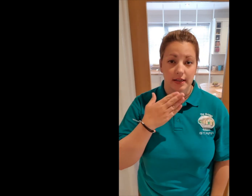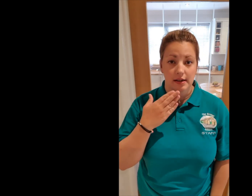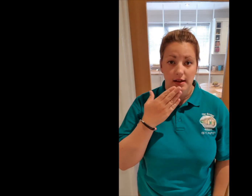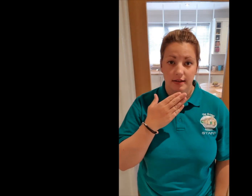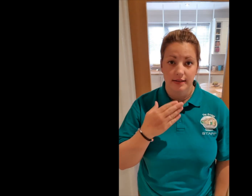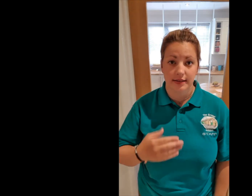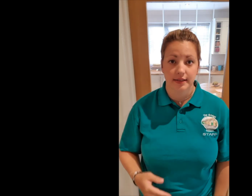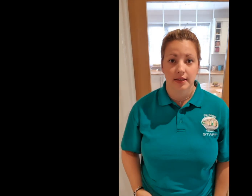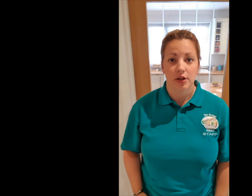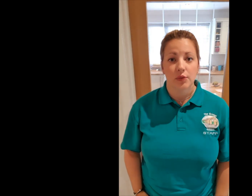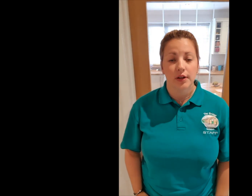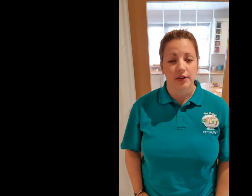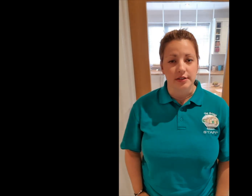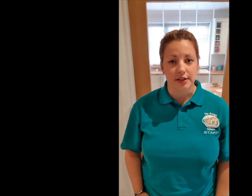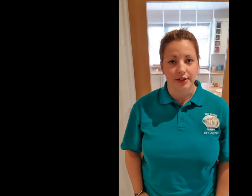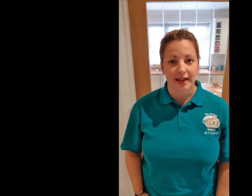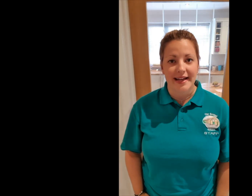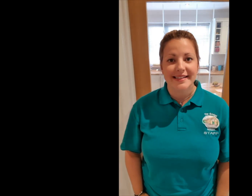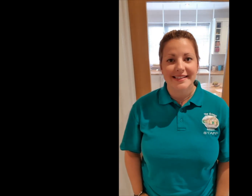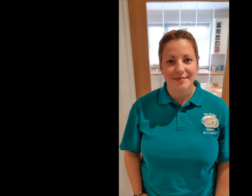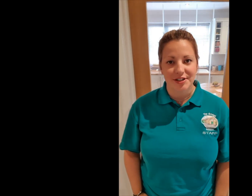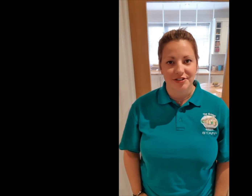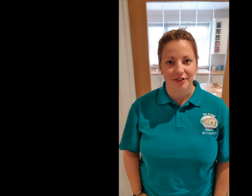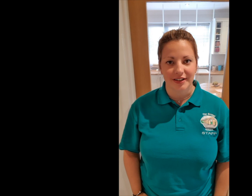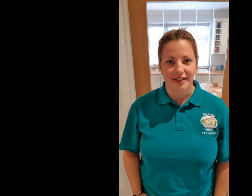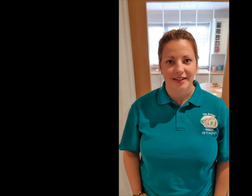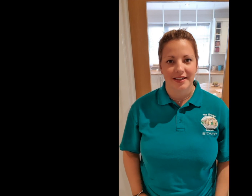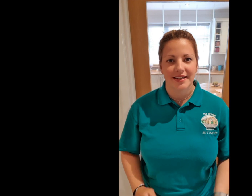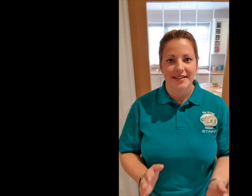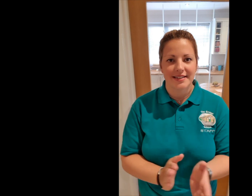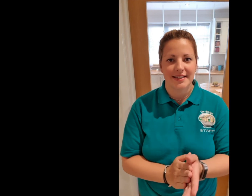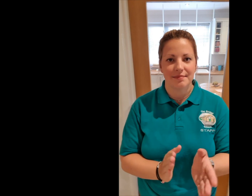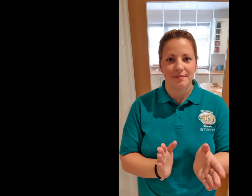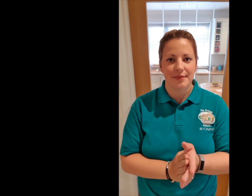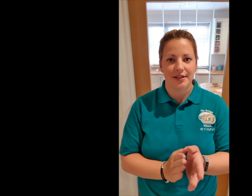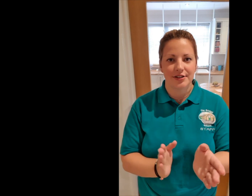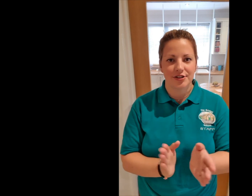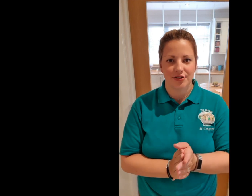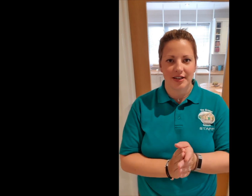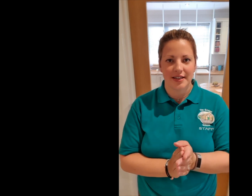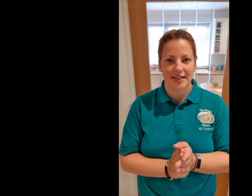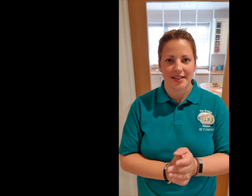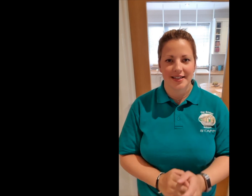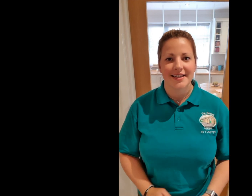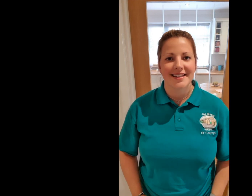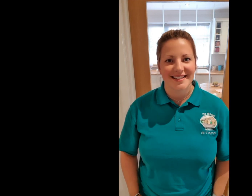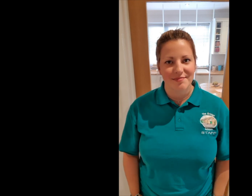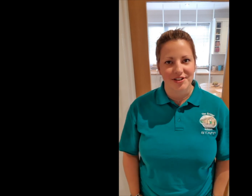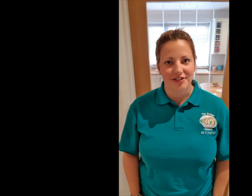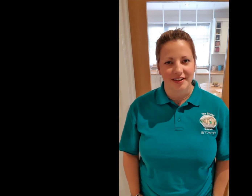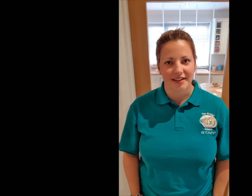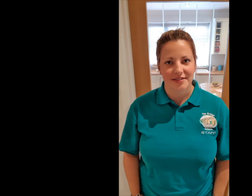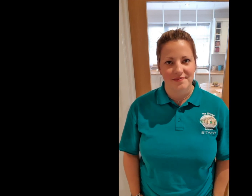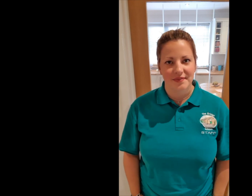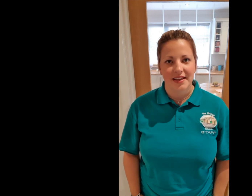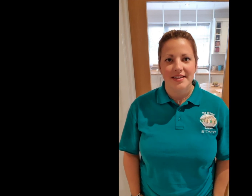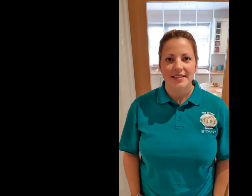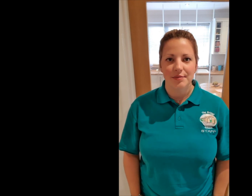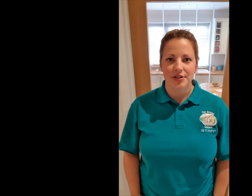class. We're going to look at symmetry. Symmetry. Symmetry. Symmetry